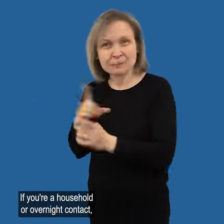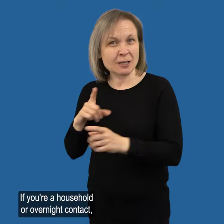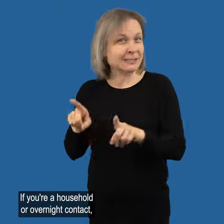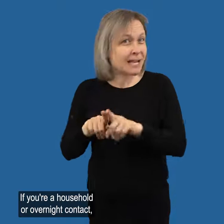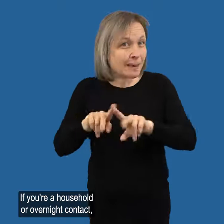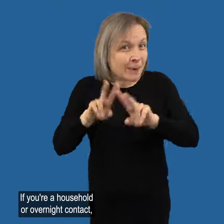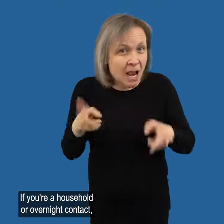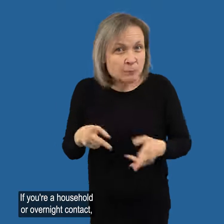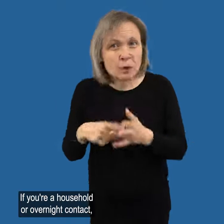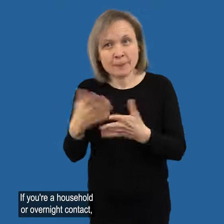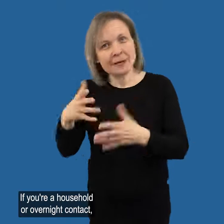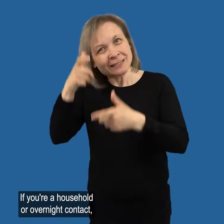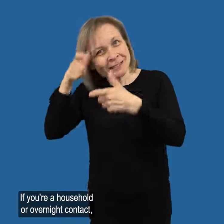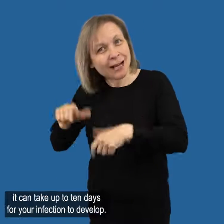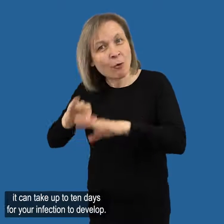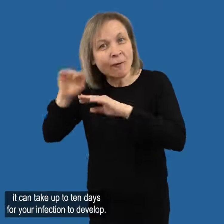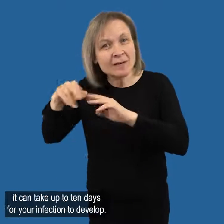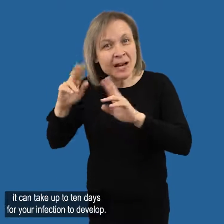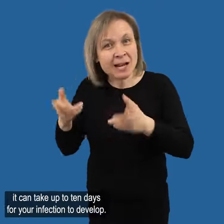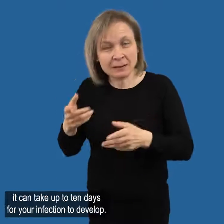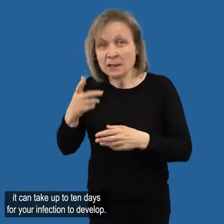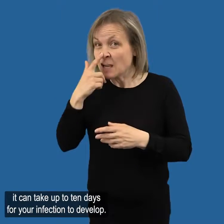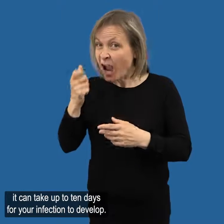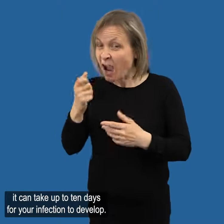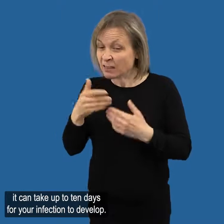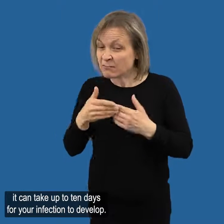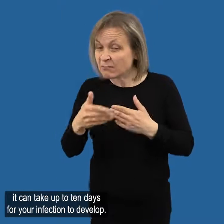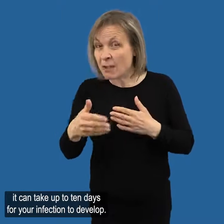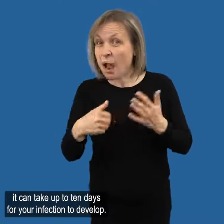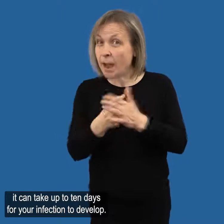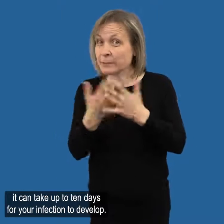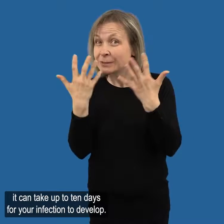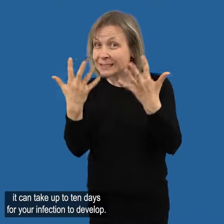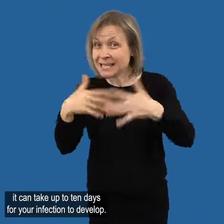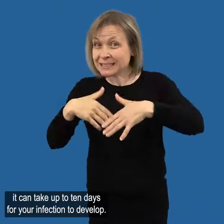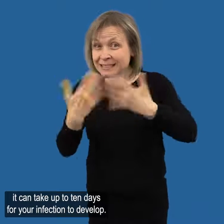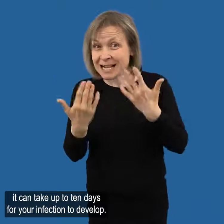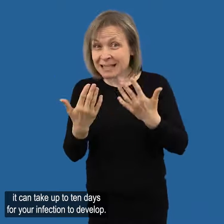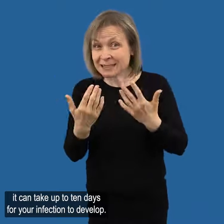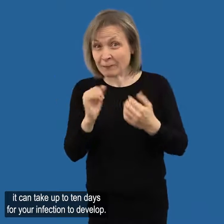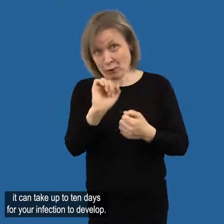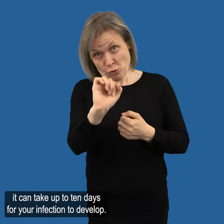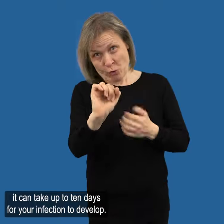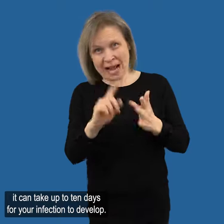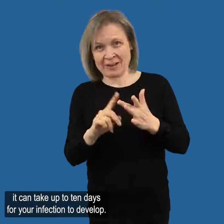If you're a household or overnight contact, it can take up to 10 days for your infection to develop